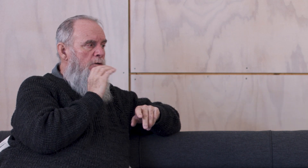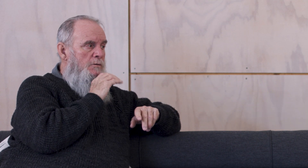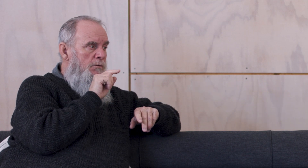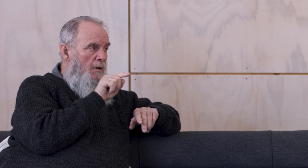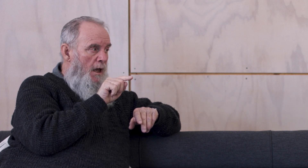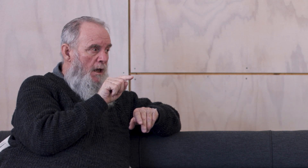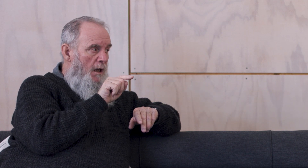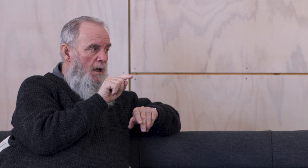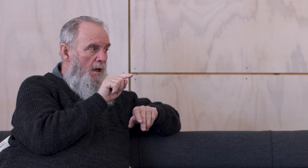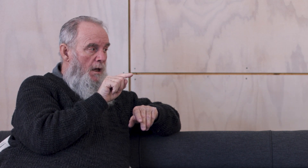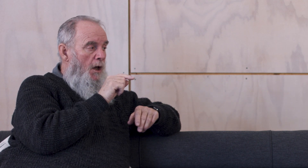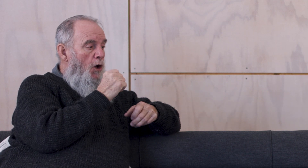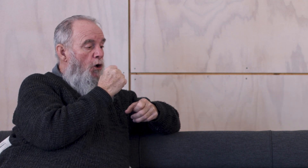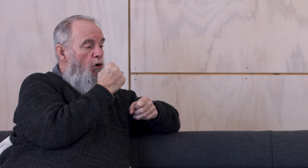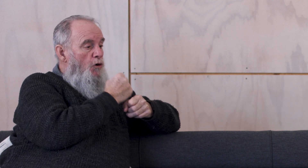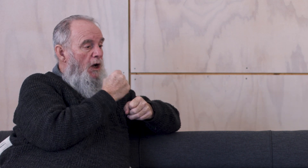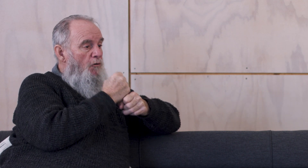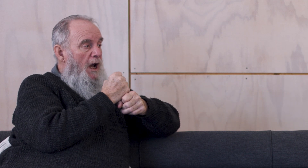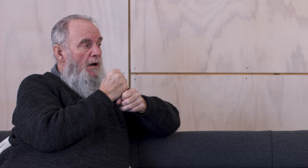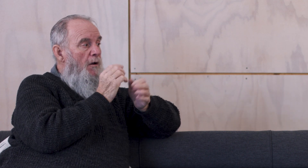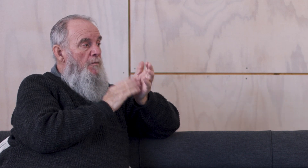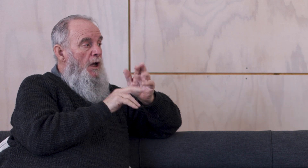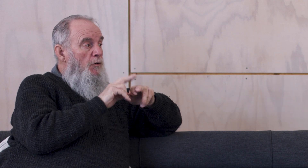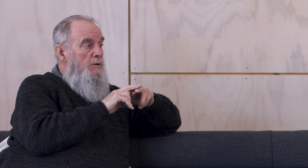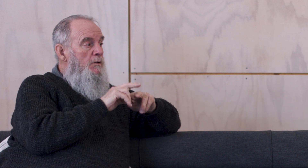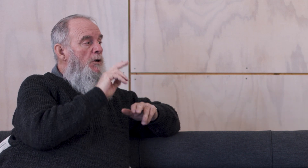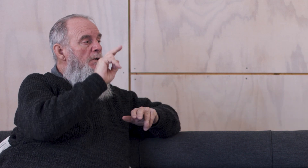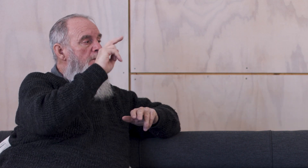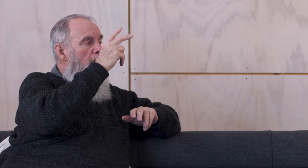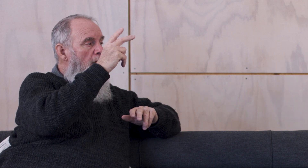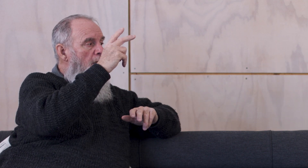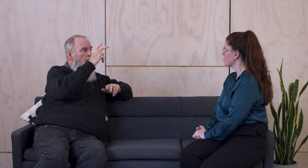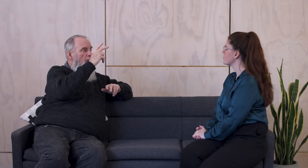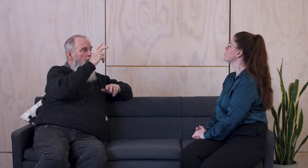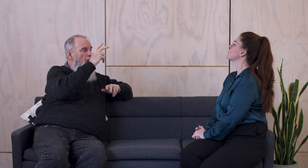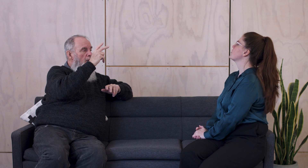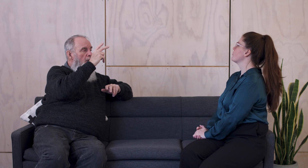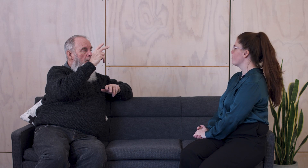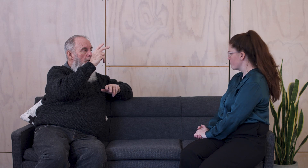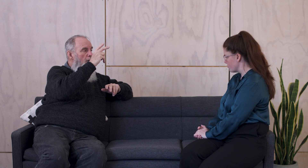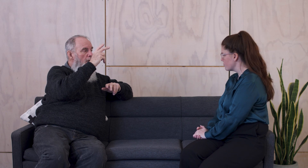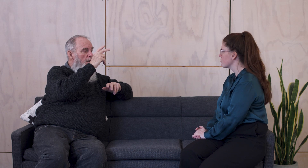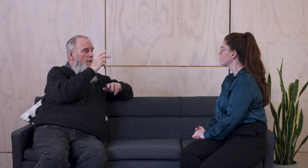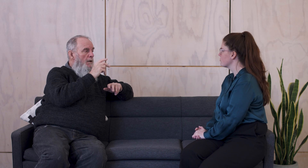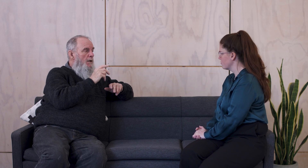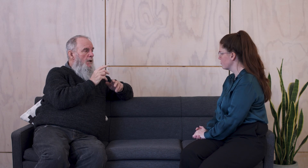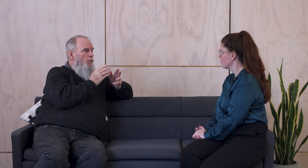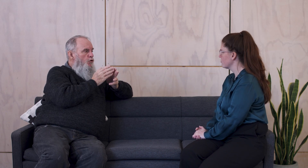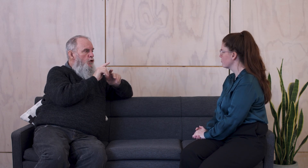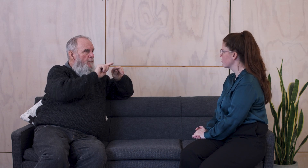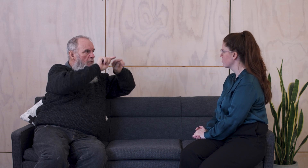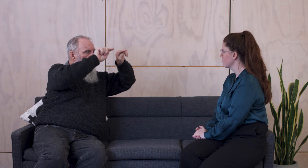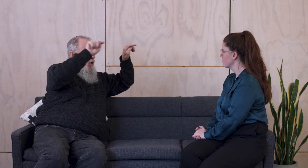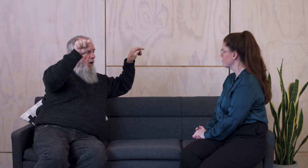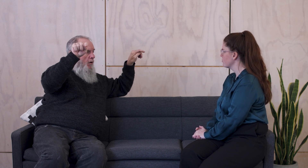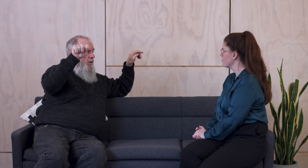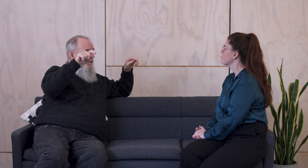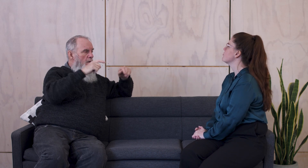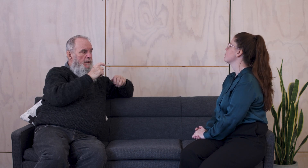cousins. Then great-grandparents, this line are second. This is detailed throughout your family tree,